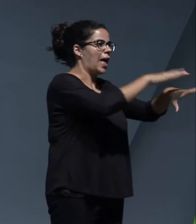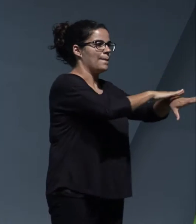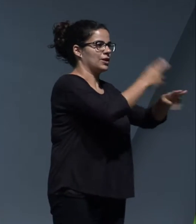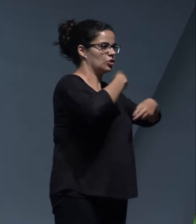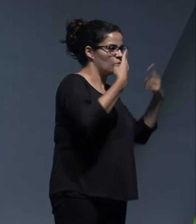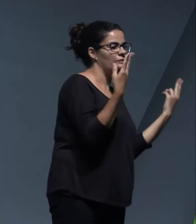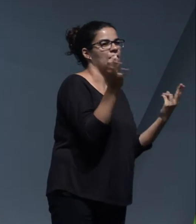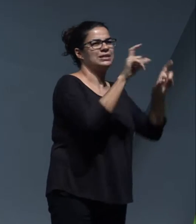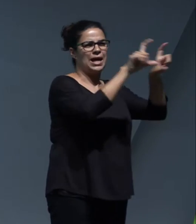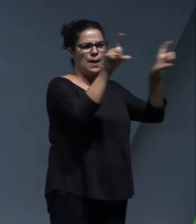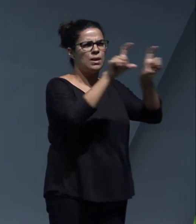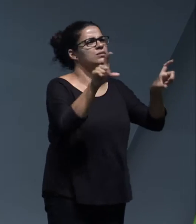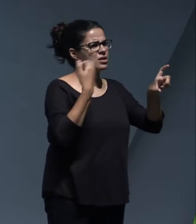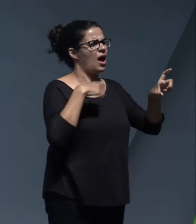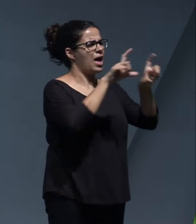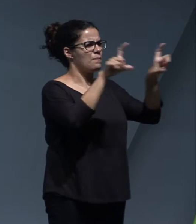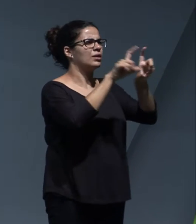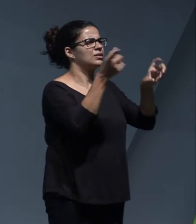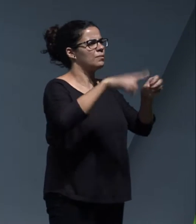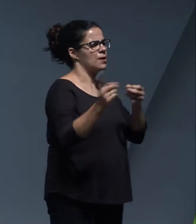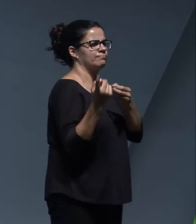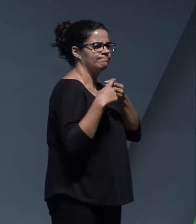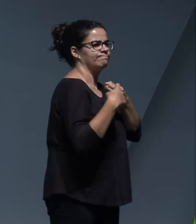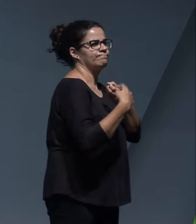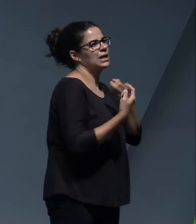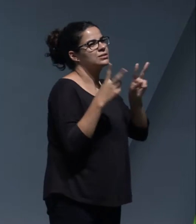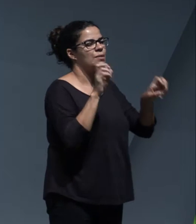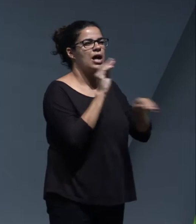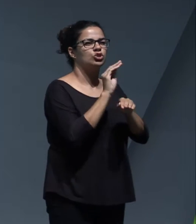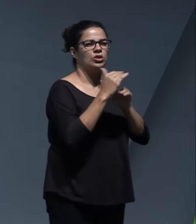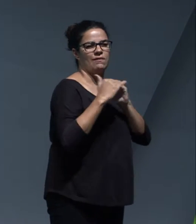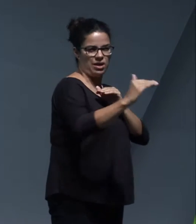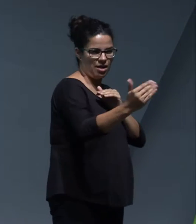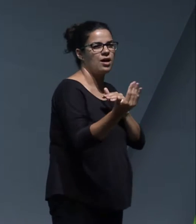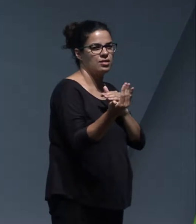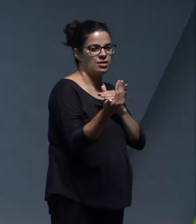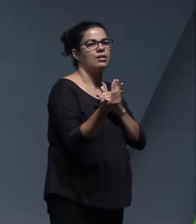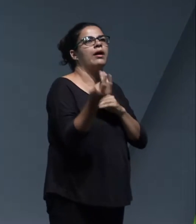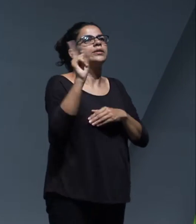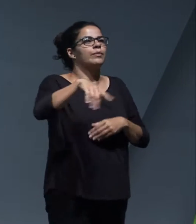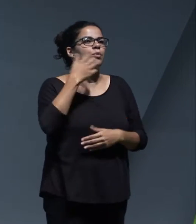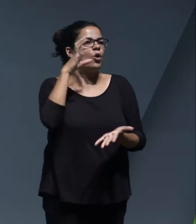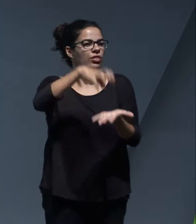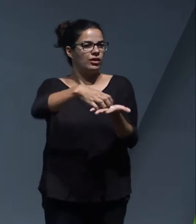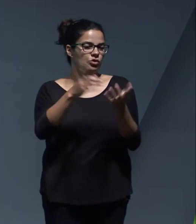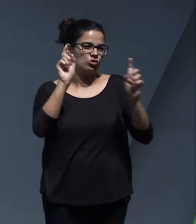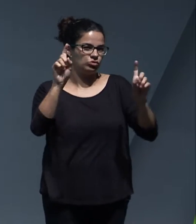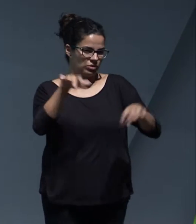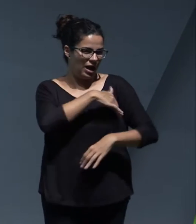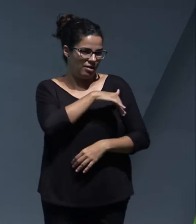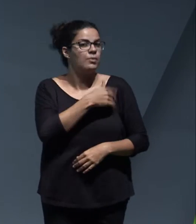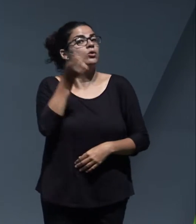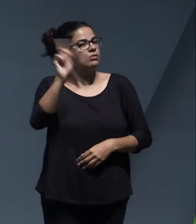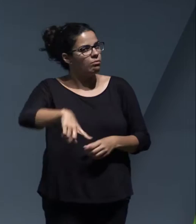the public authorities, companies that are increasingly involved in sustainability, academic